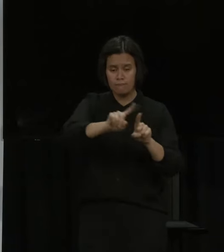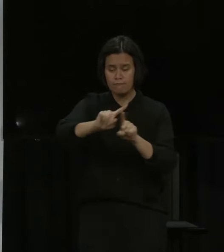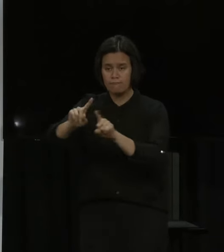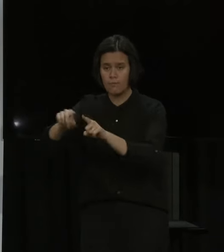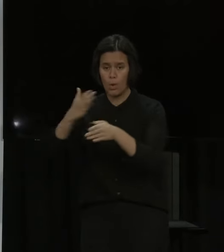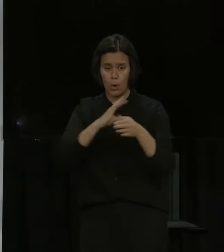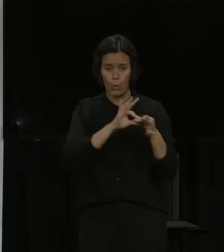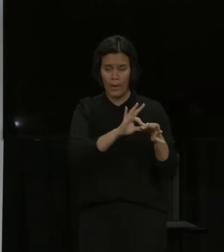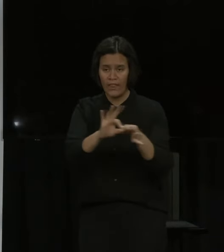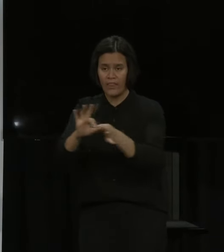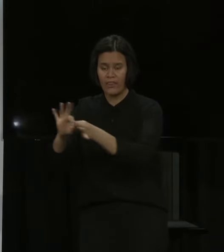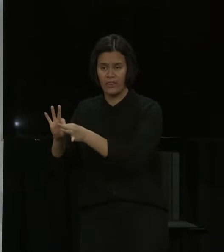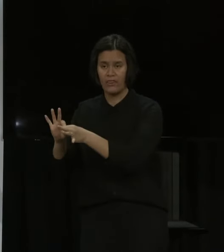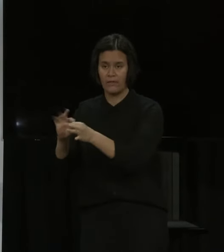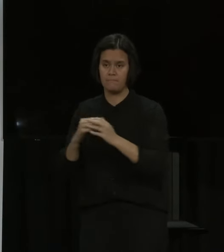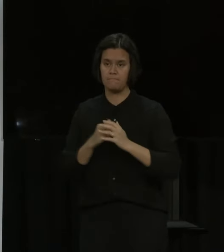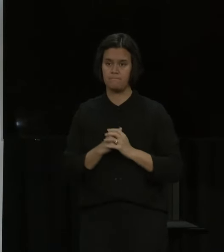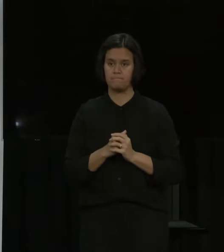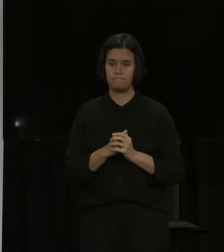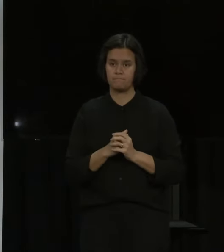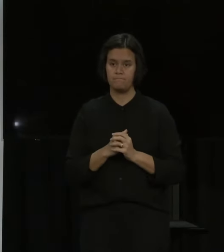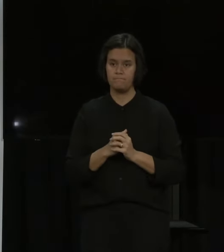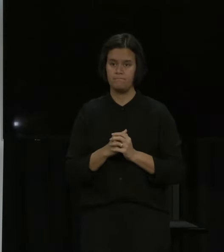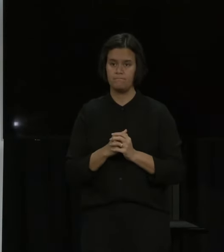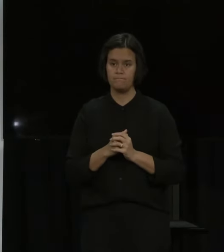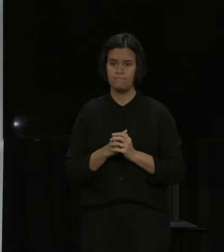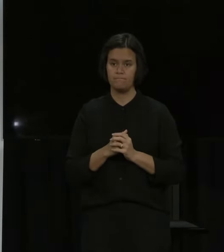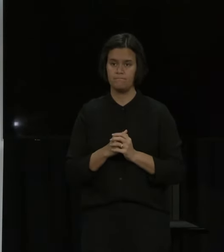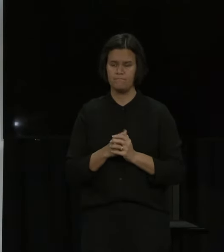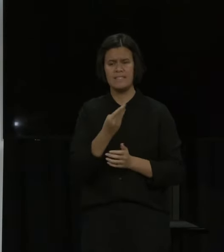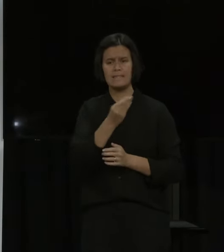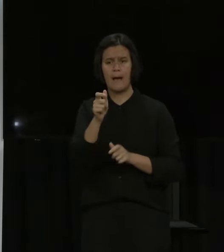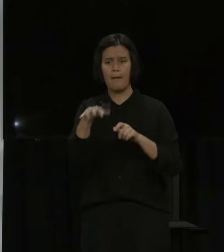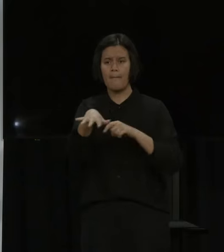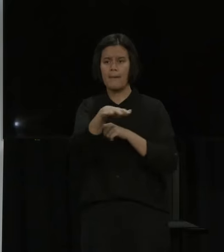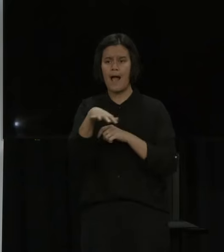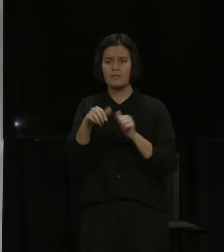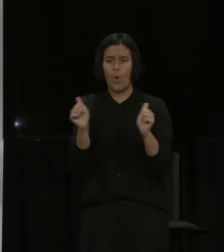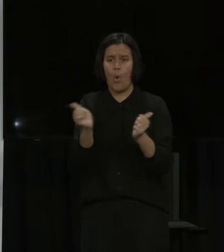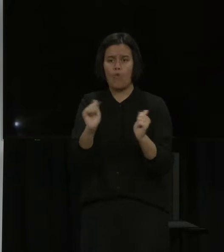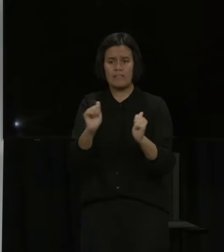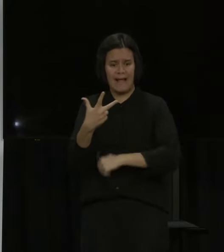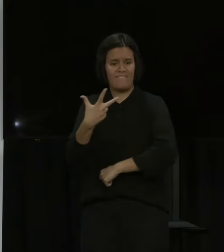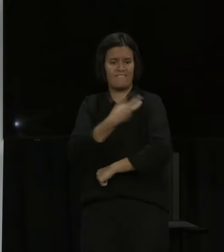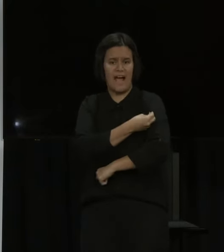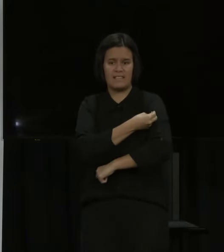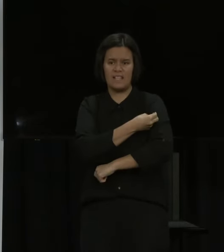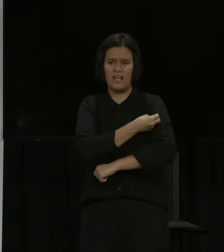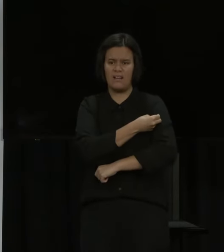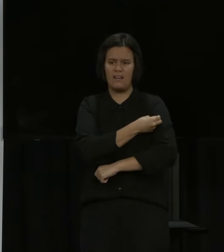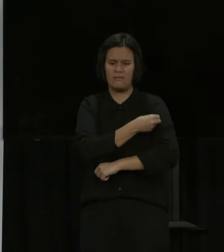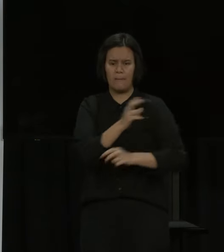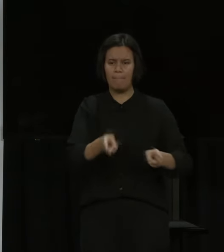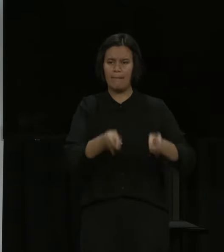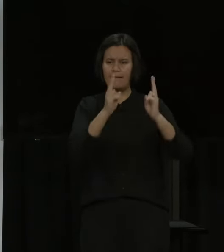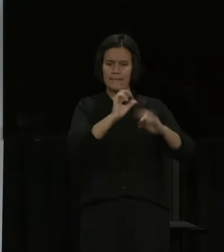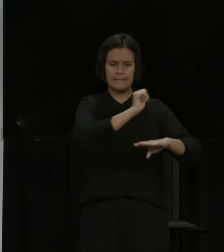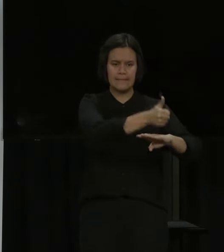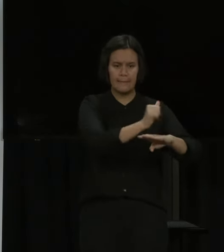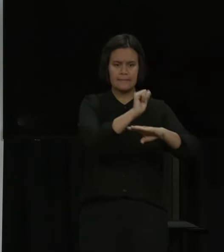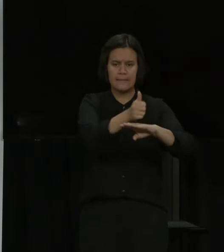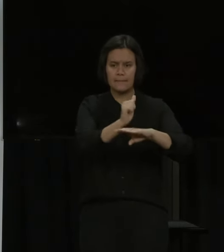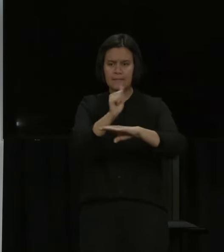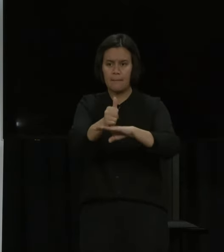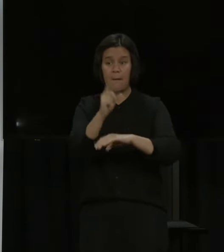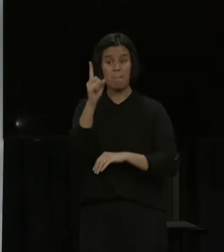any additional locations that we may want to bring on stream for the administration of paediatric doses, which, of course, will also be